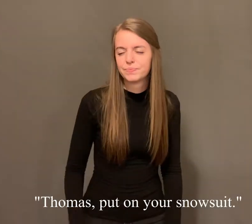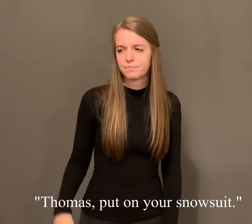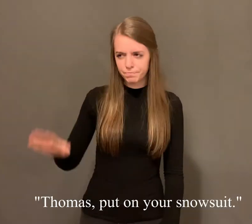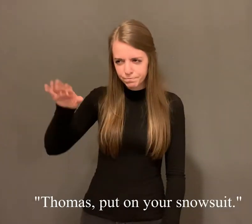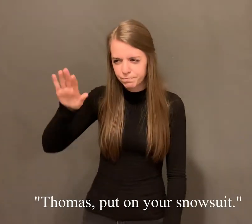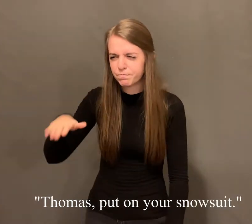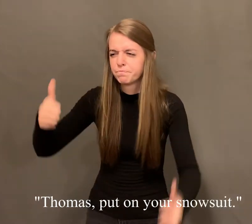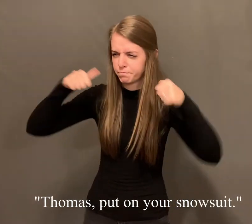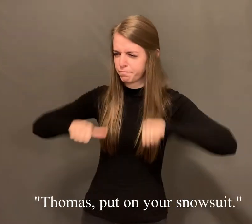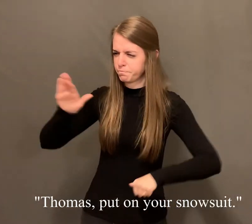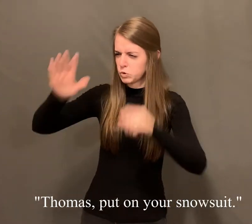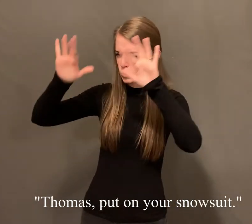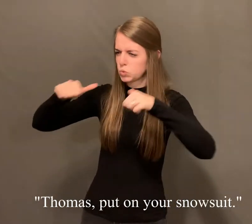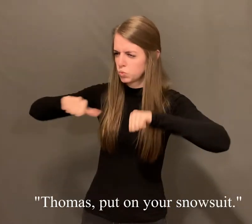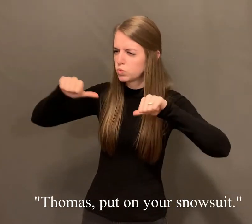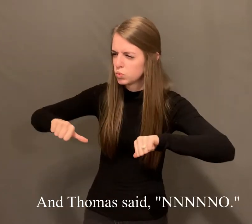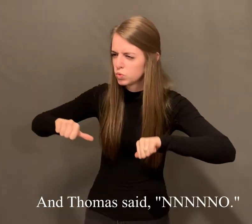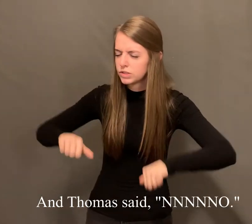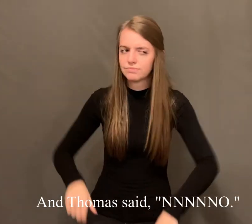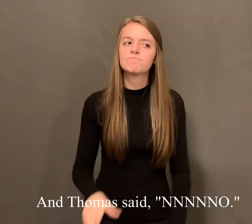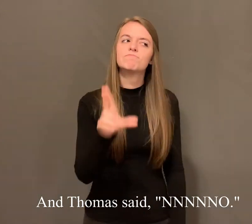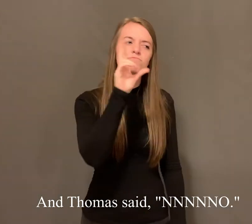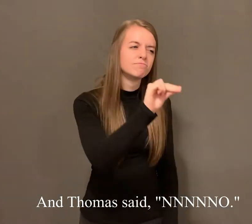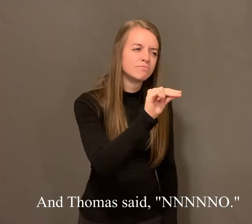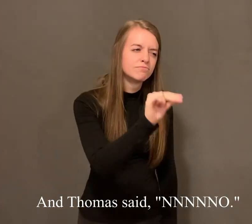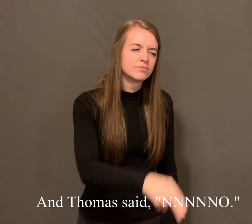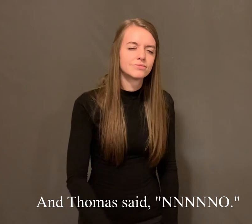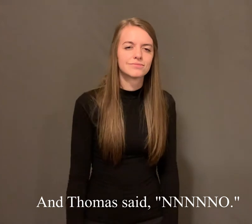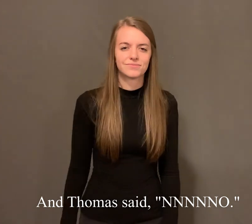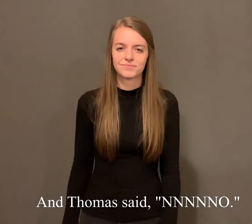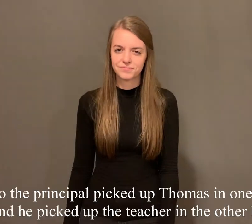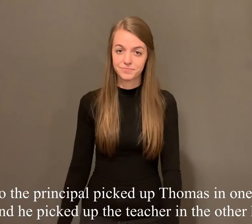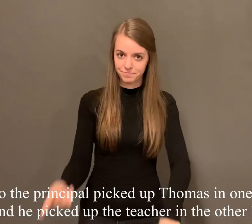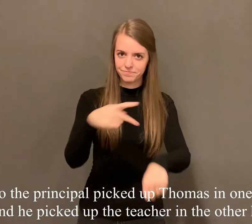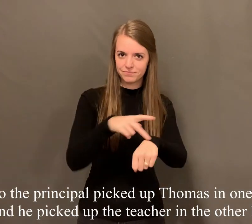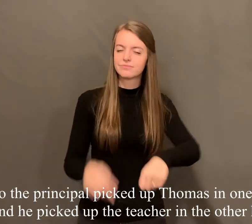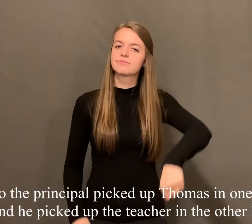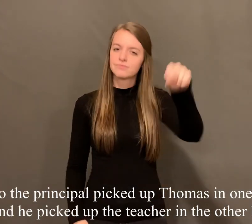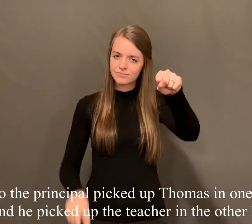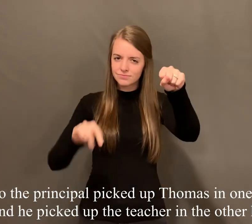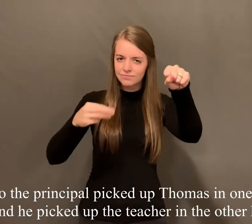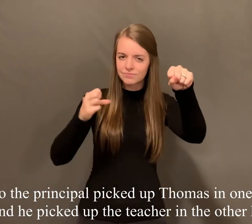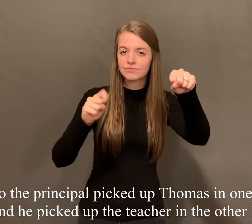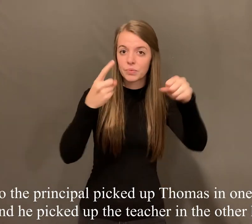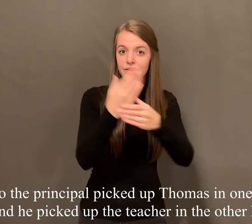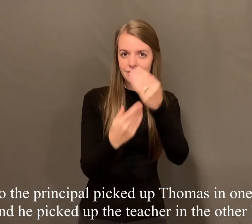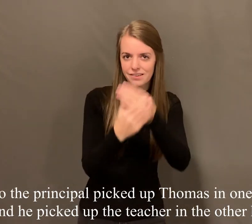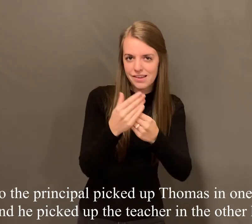put on your snowsuit and thomas said no so the principal picked up thomas in one hand and he picked up the